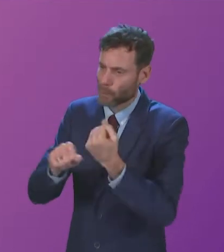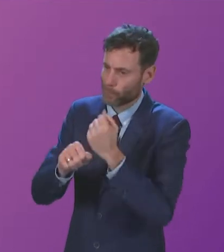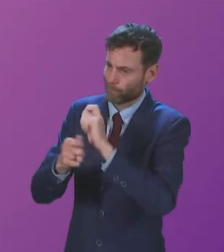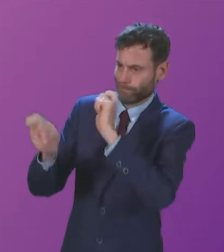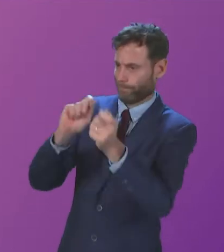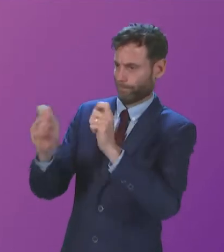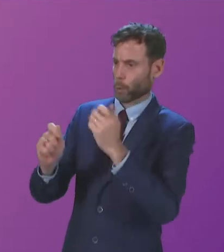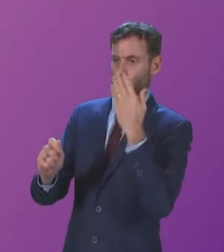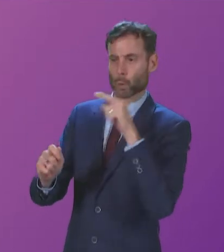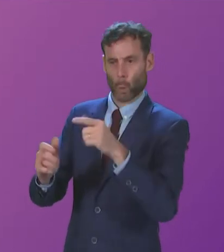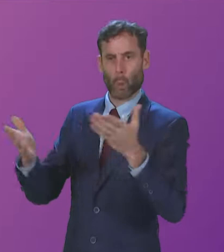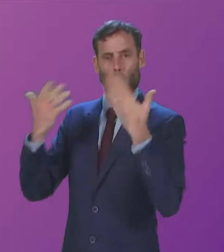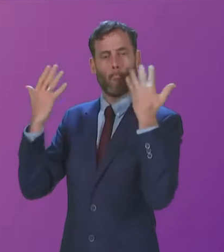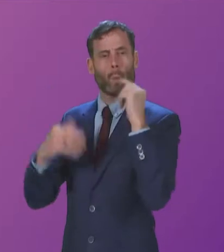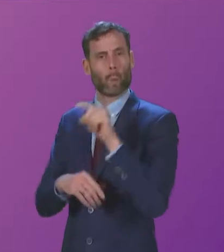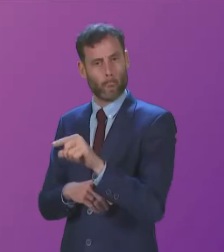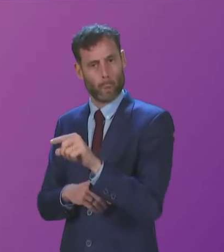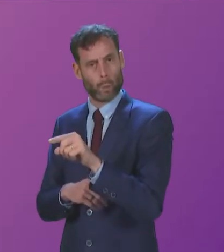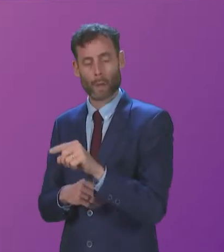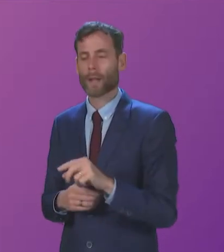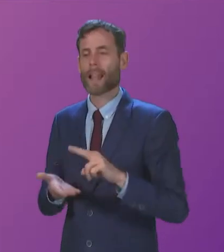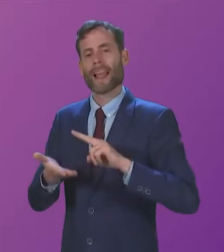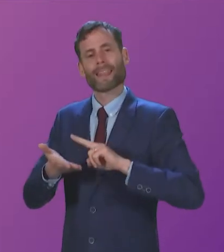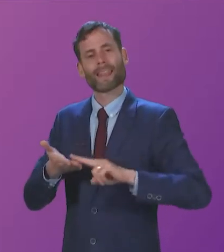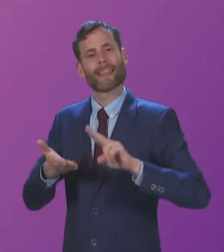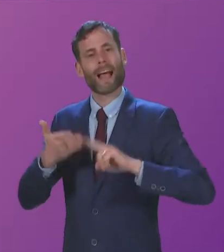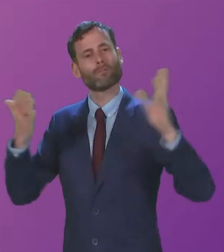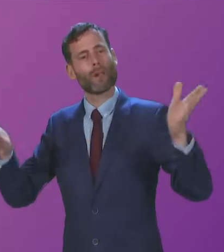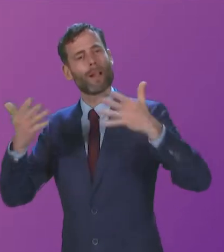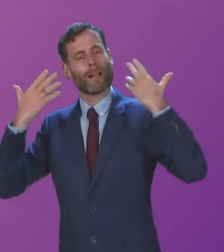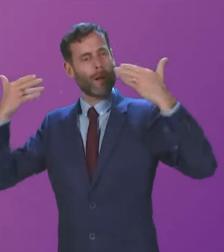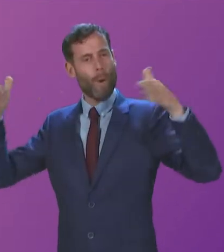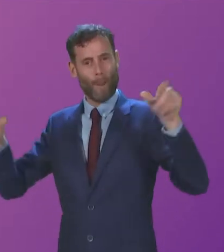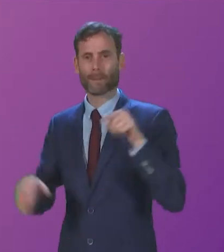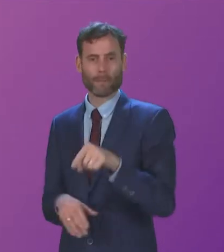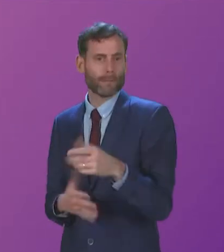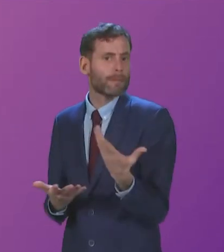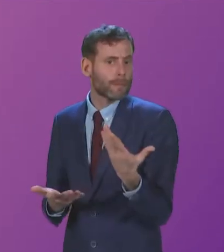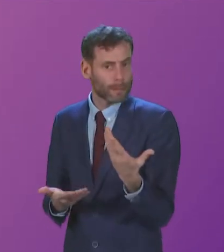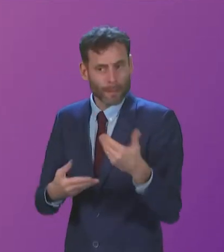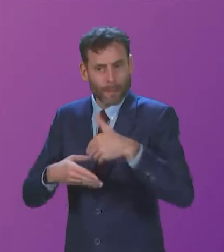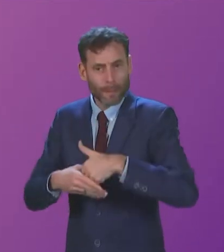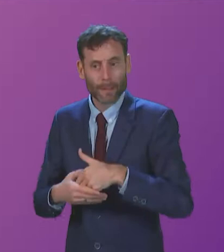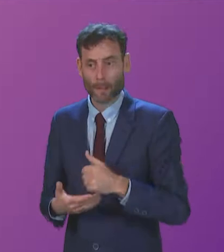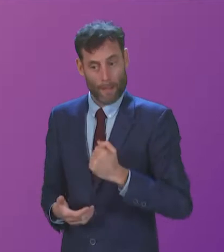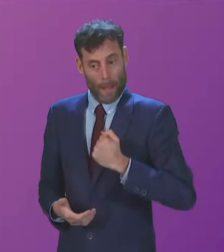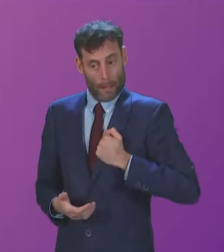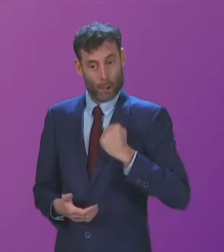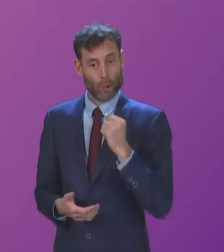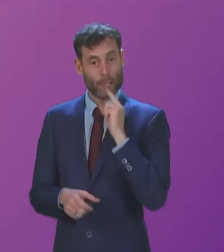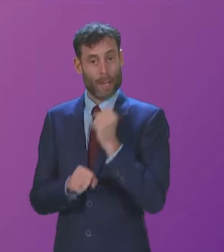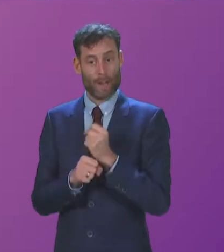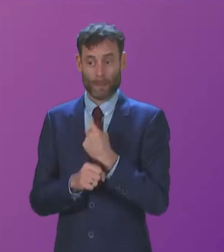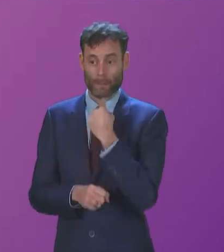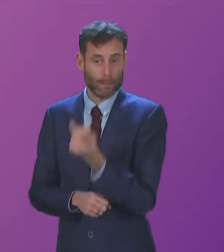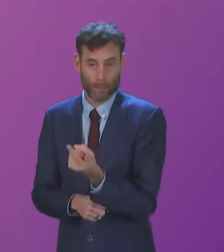undertaken where necessary. Natural ventilation will play an important part of that. That is not the Scottish Government deciding that, but that